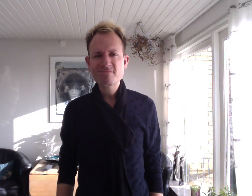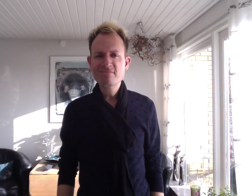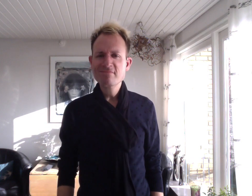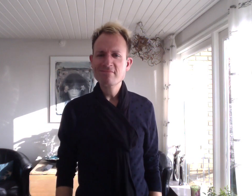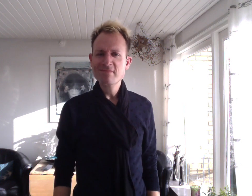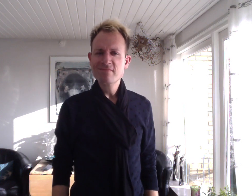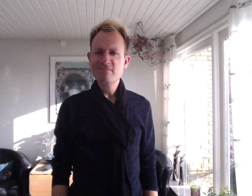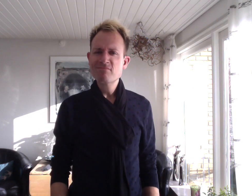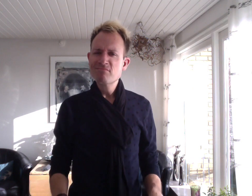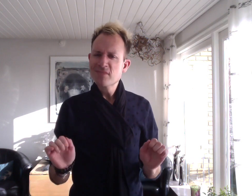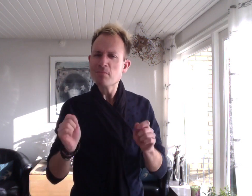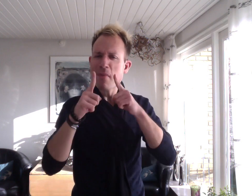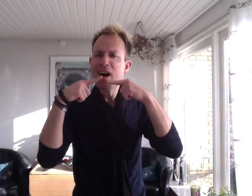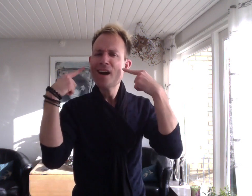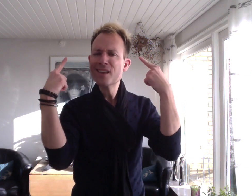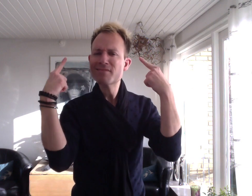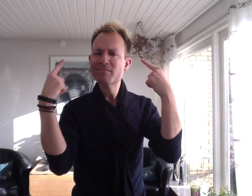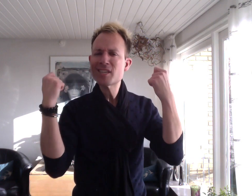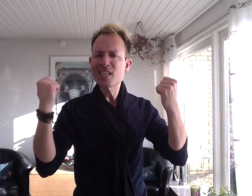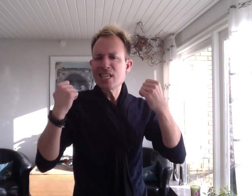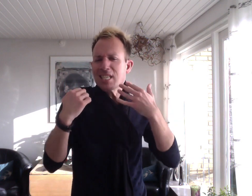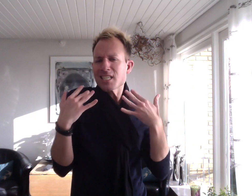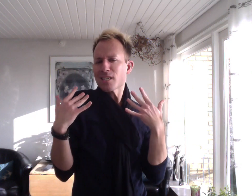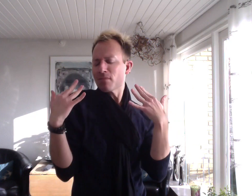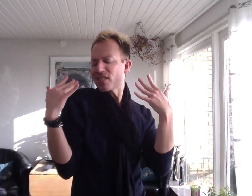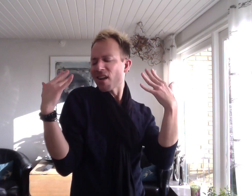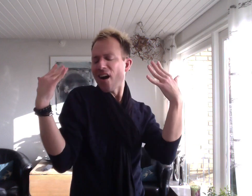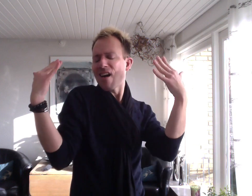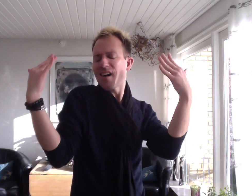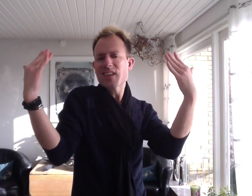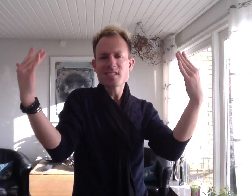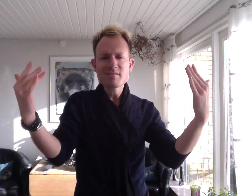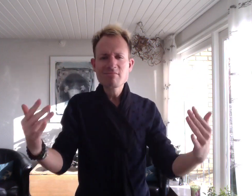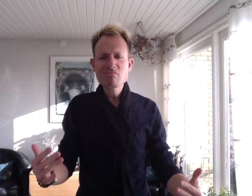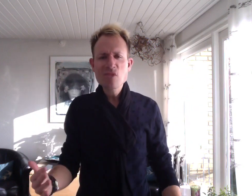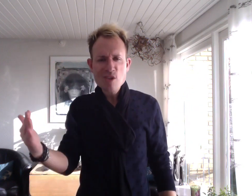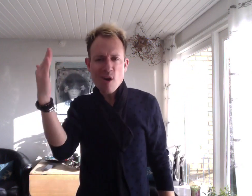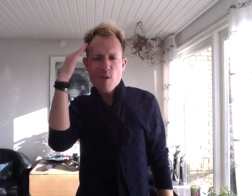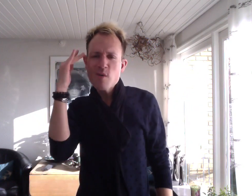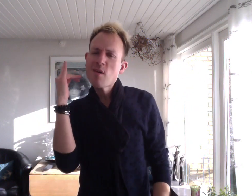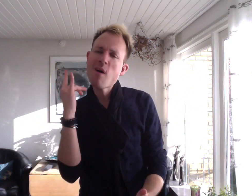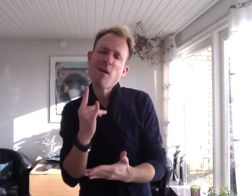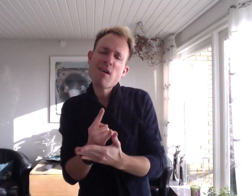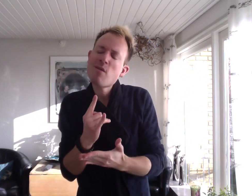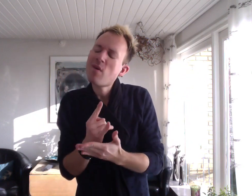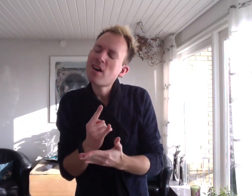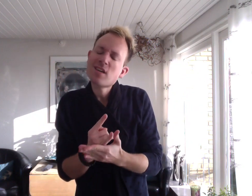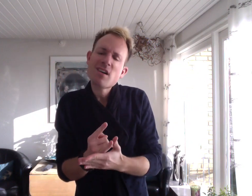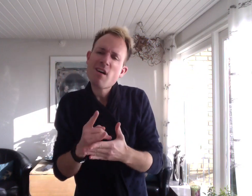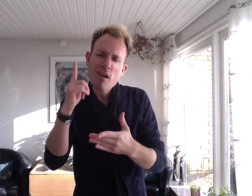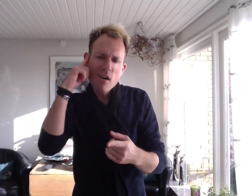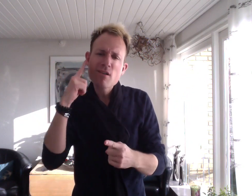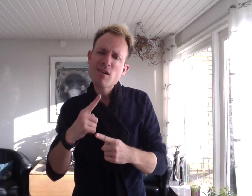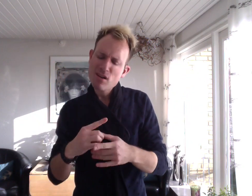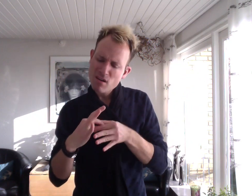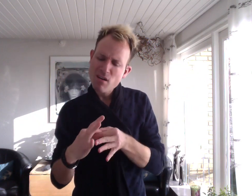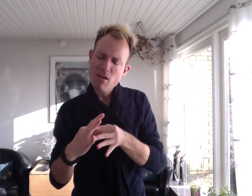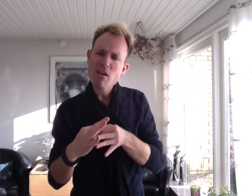Keep smiling, keep shining Knowing you can always count